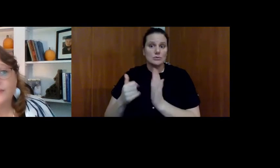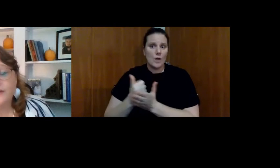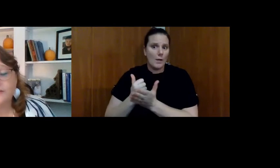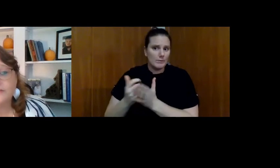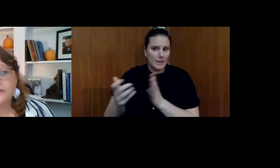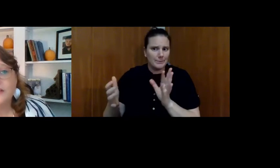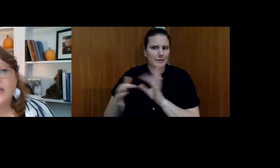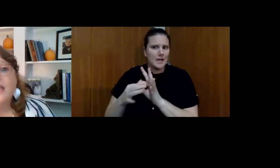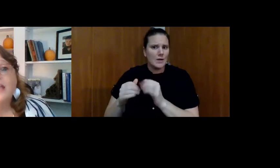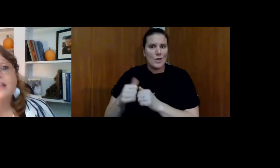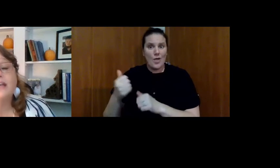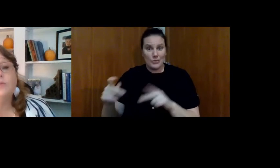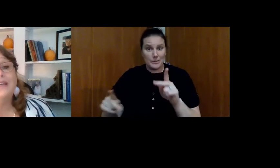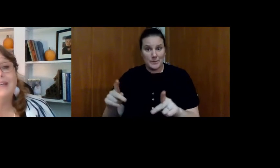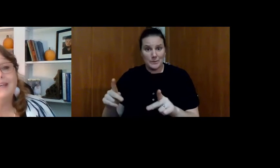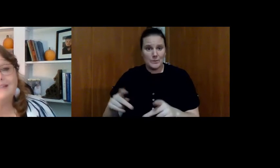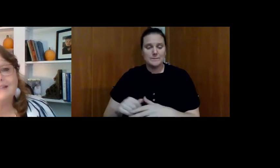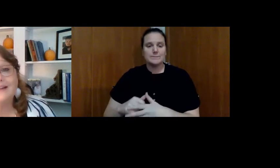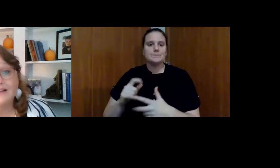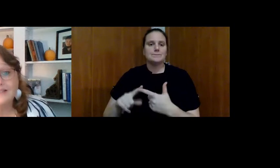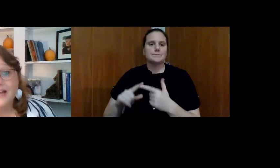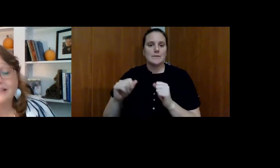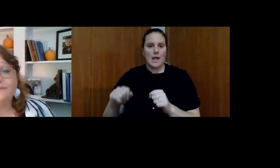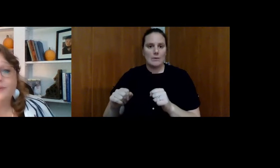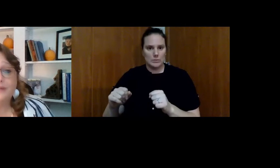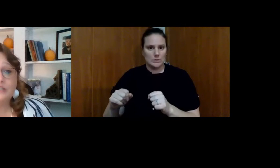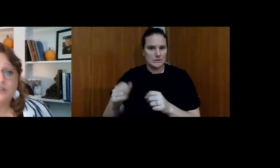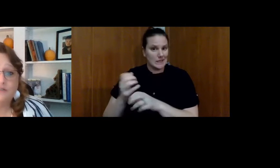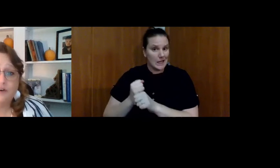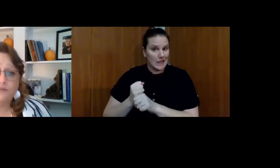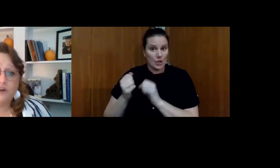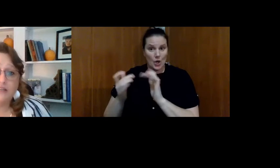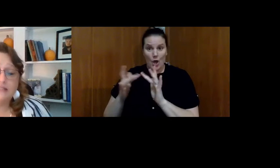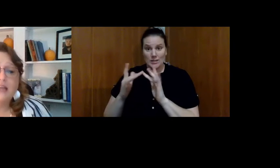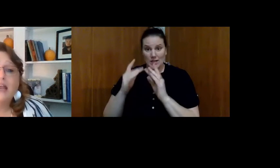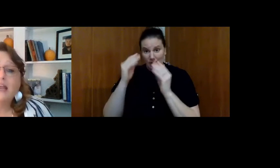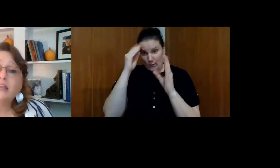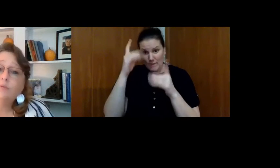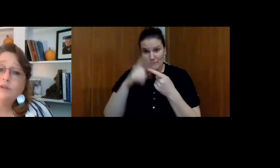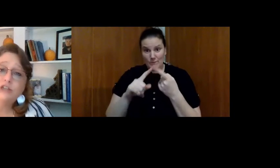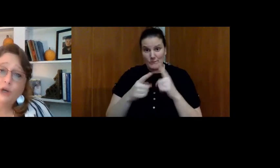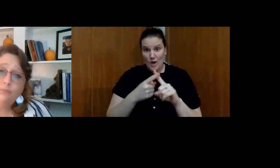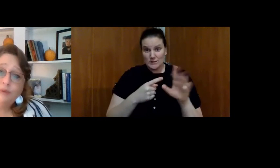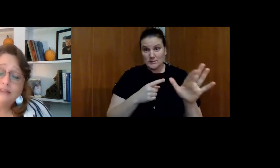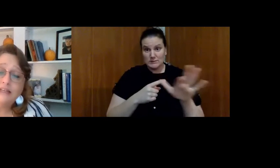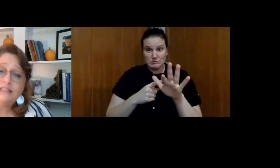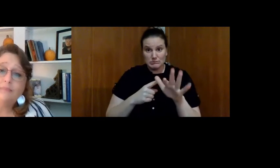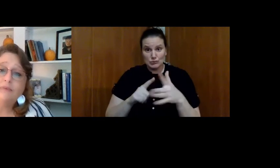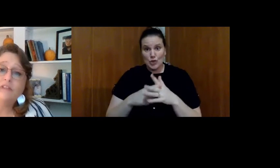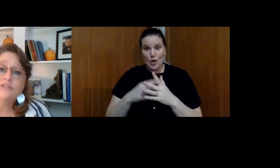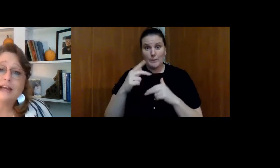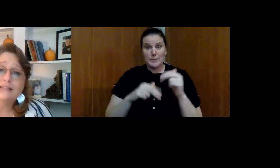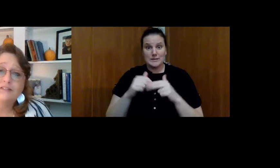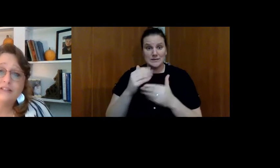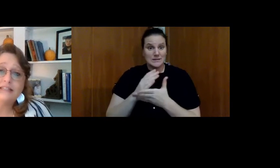connect with others? Can we get contact information of our friends? And can we start building some of those activities